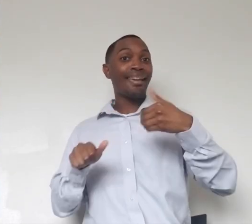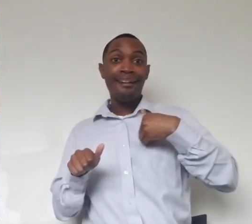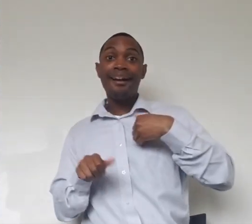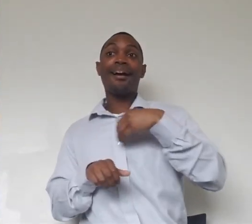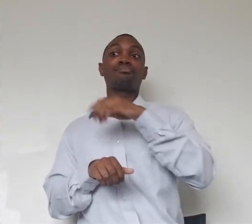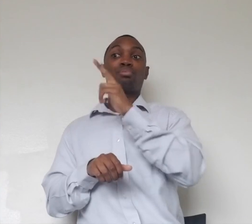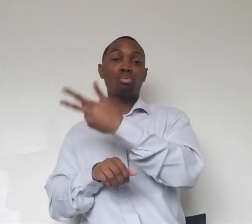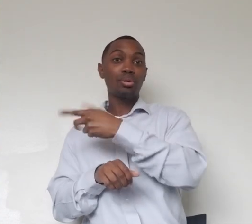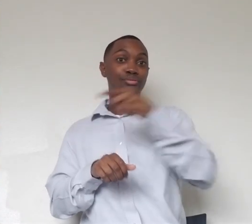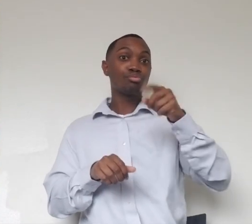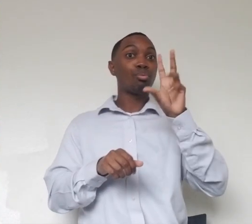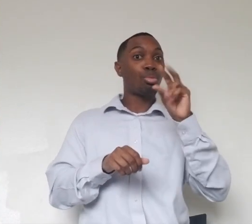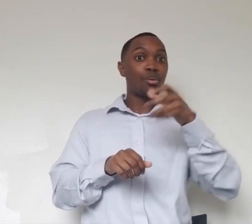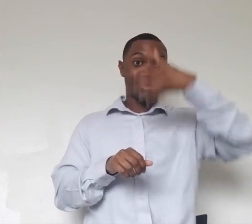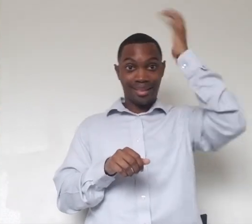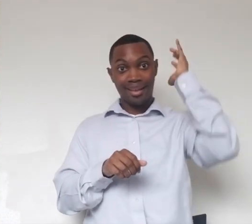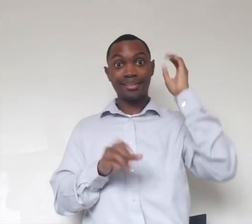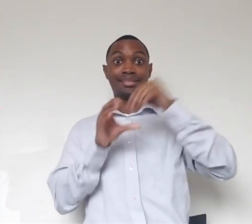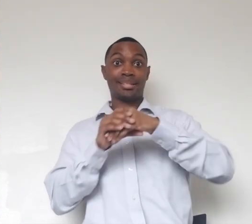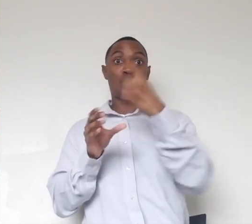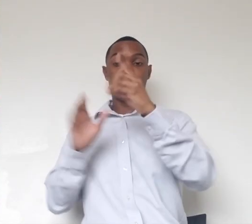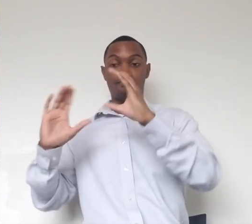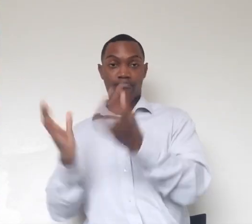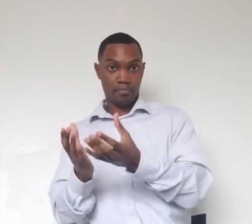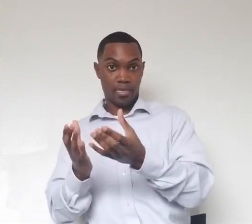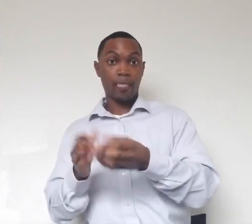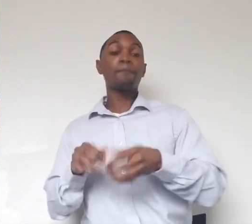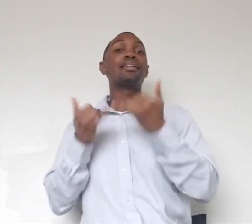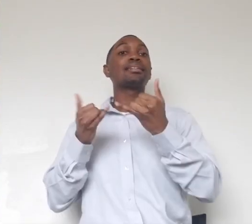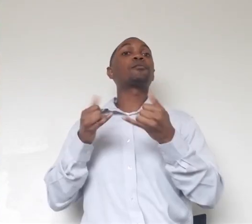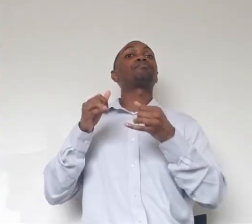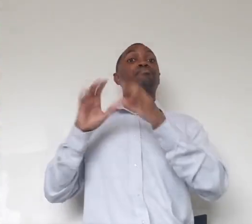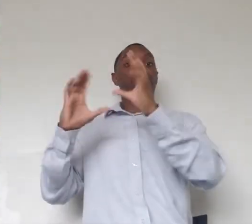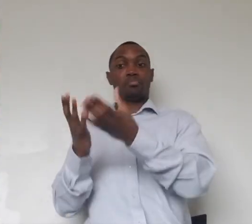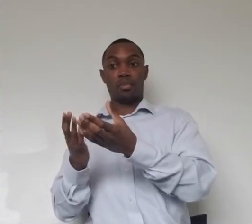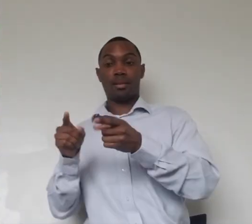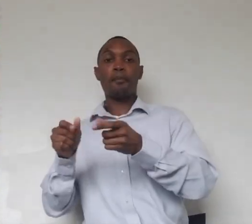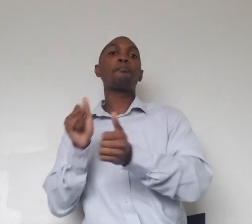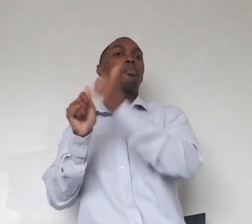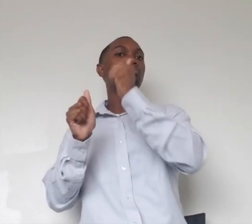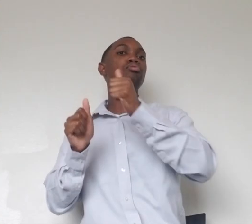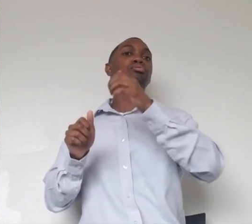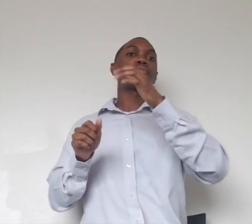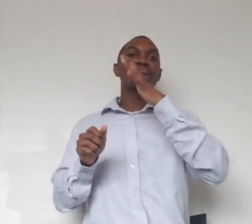And the majority of the individuals in that pride are going to be related females. So mothers and daughters, sisters,